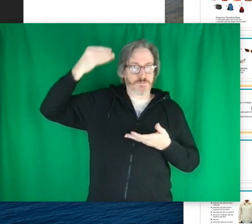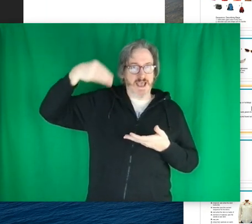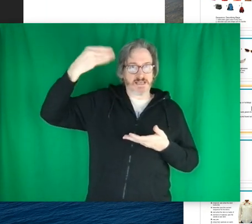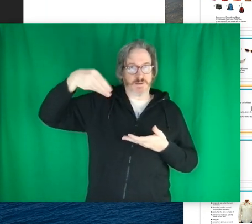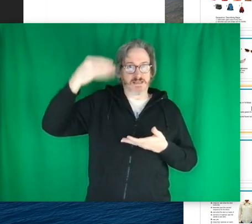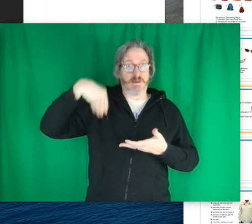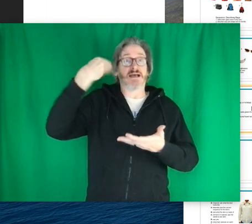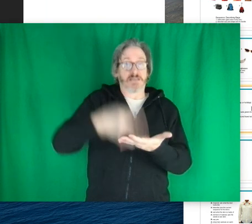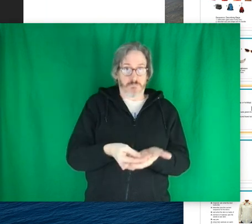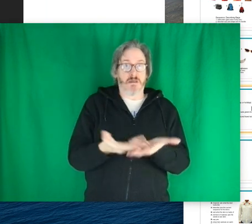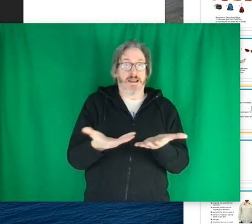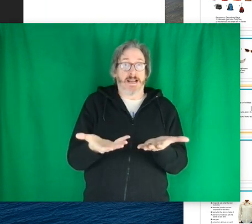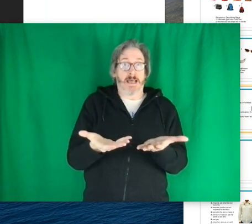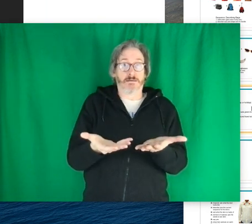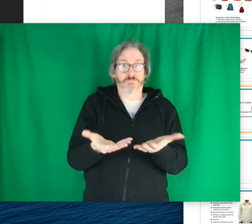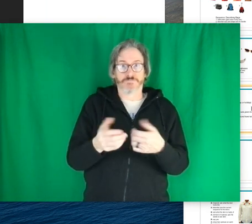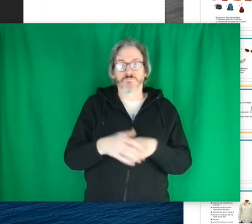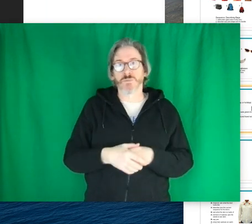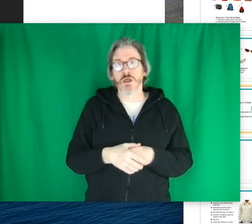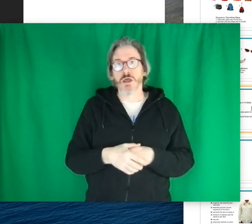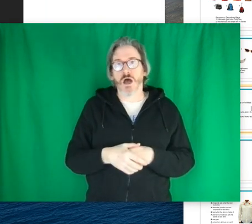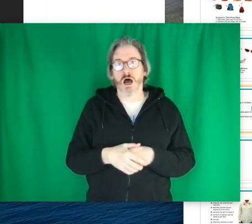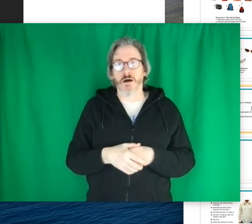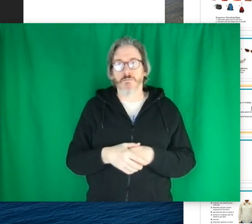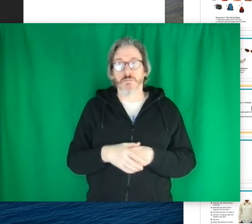Pass, pass, pass, And I got it.